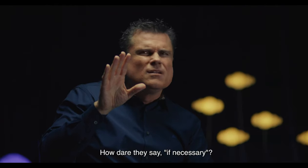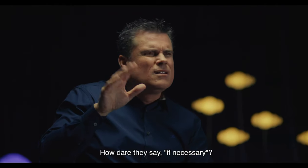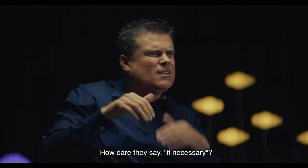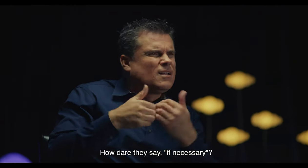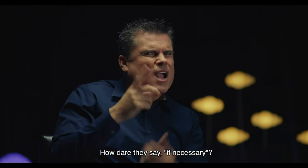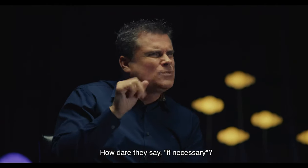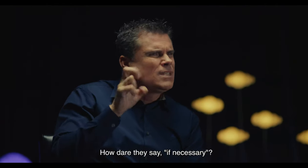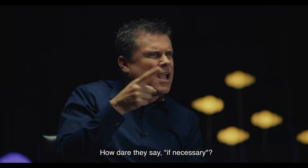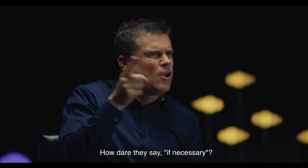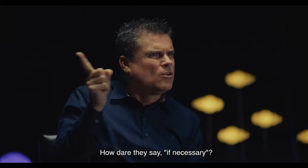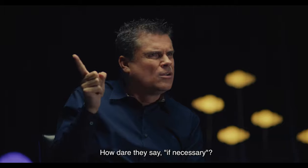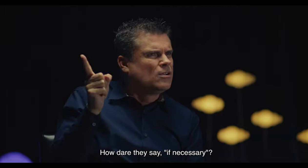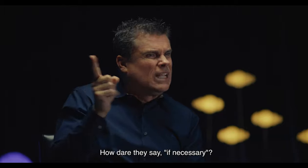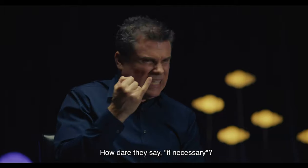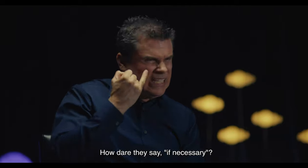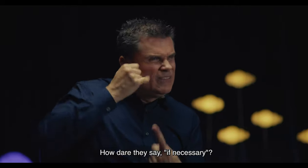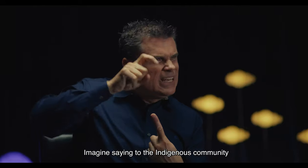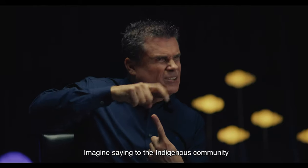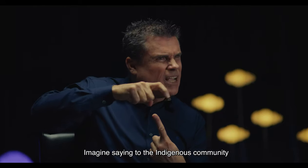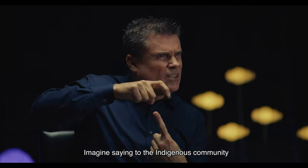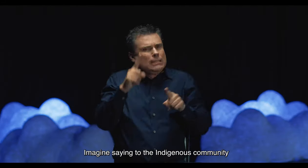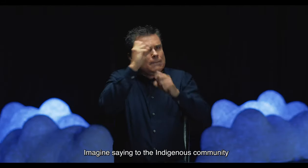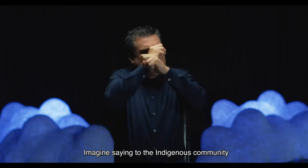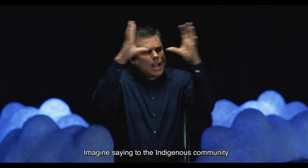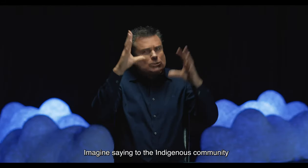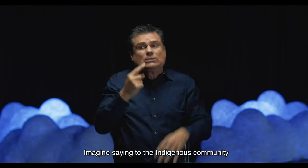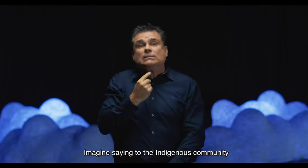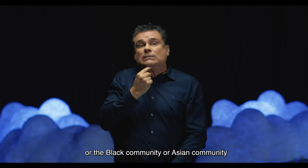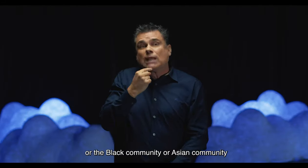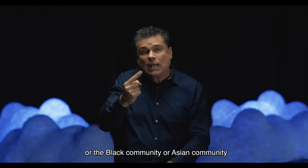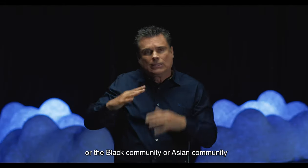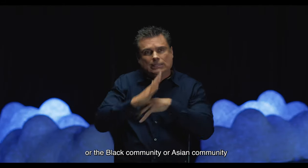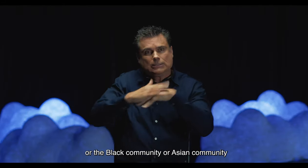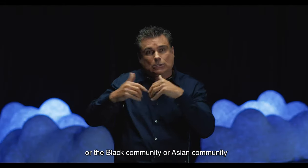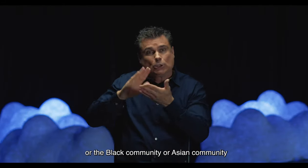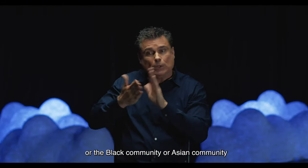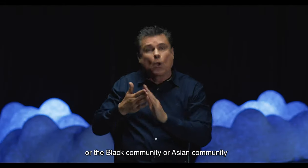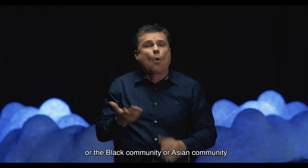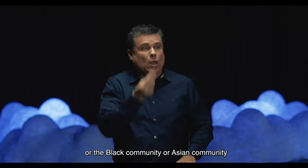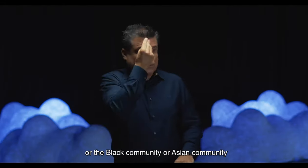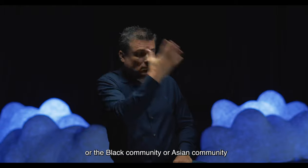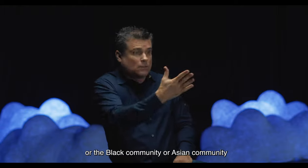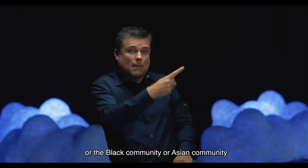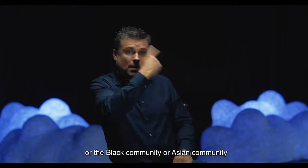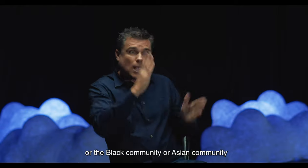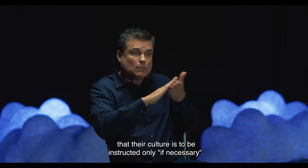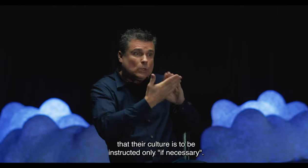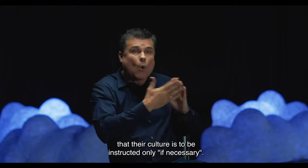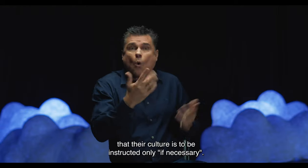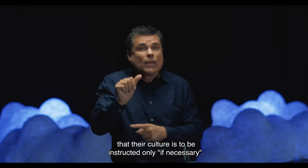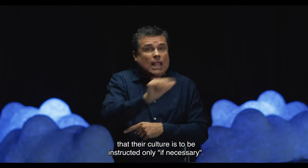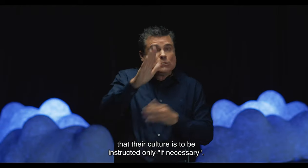How dare they say if necessary? Imagine saying to the indigenous community or the black community or Asian community